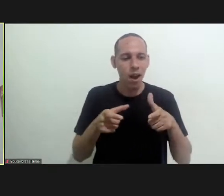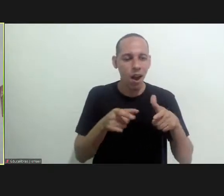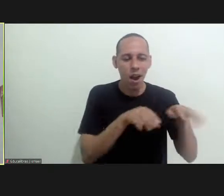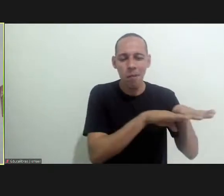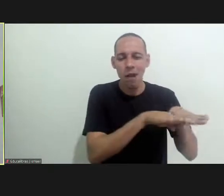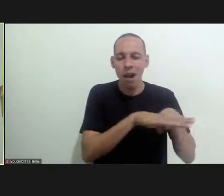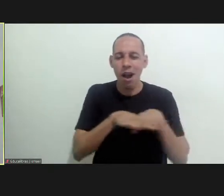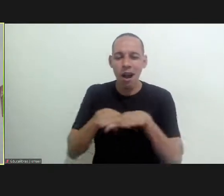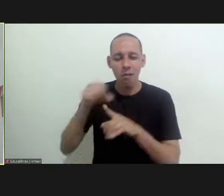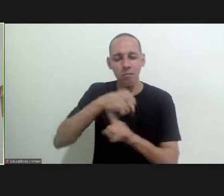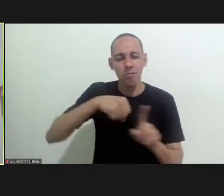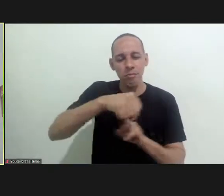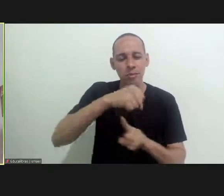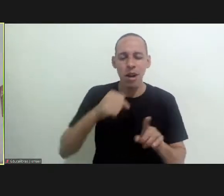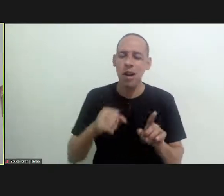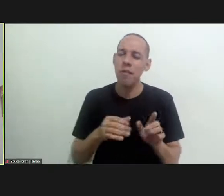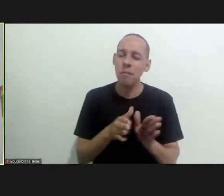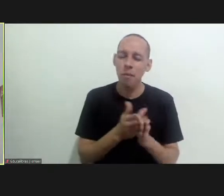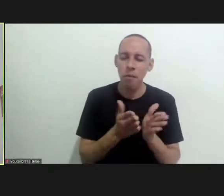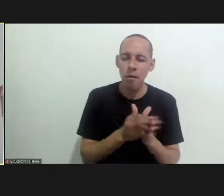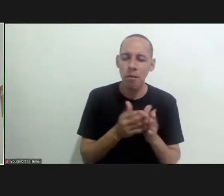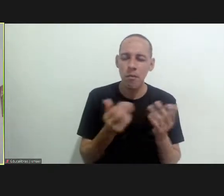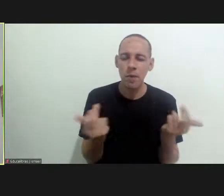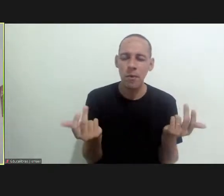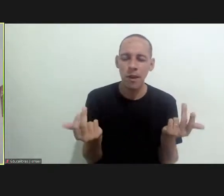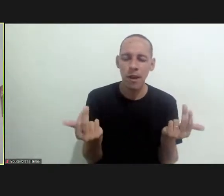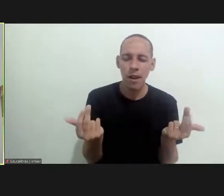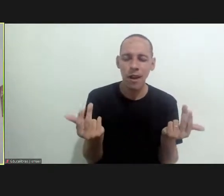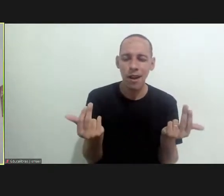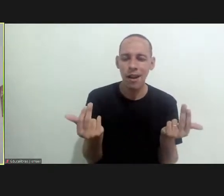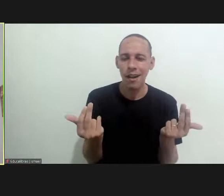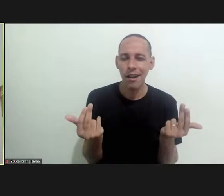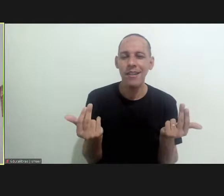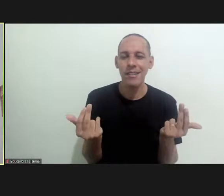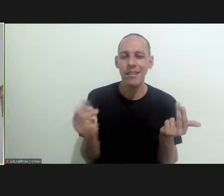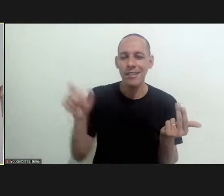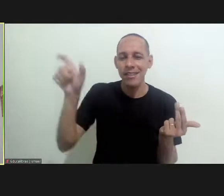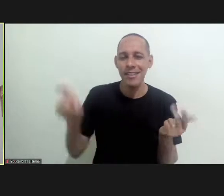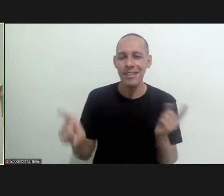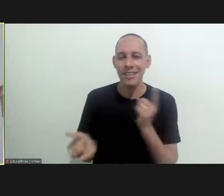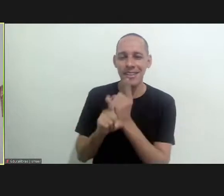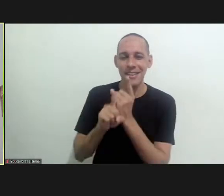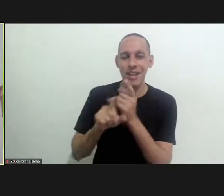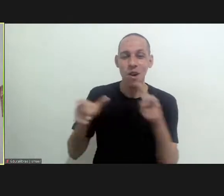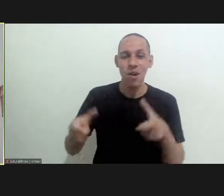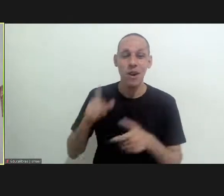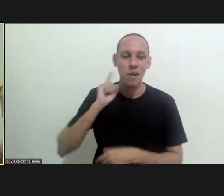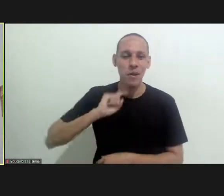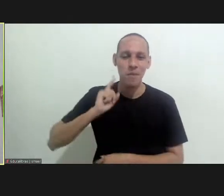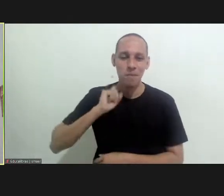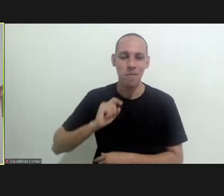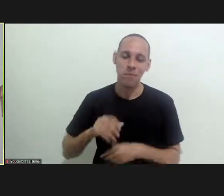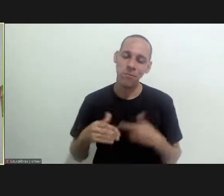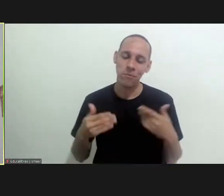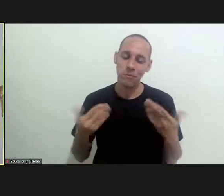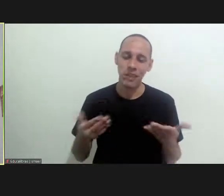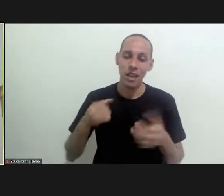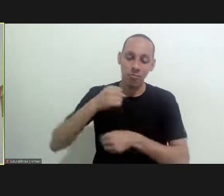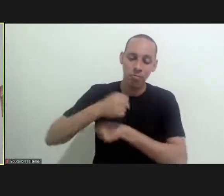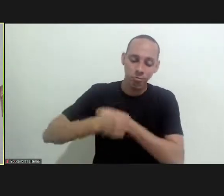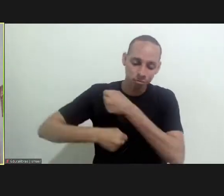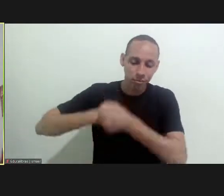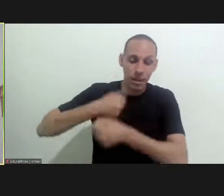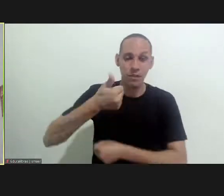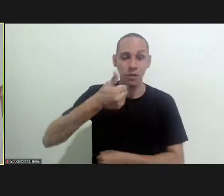social standard which are very close which very similar to what carlos chagas found in minas jerais